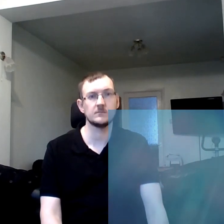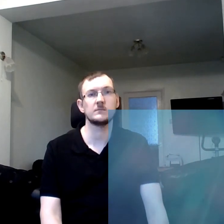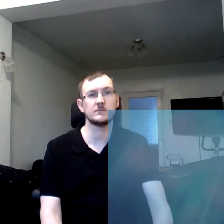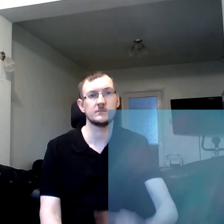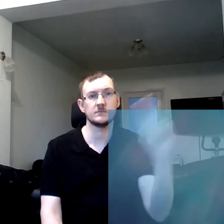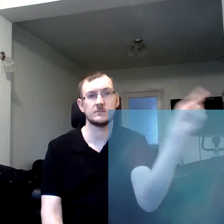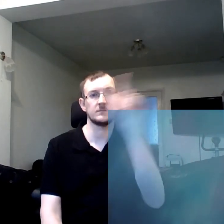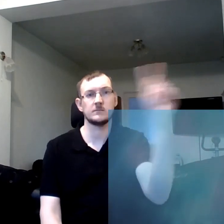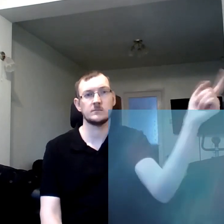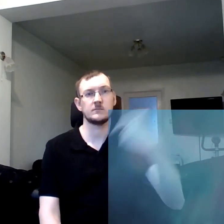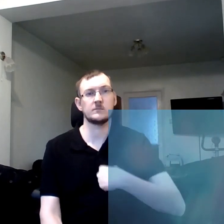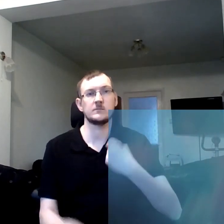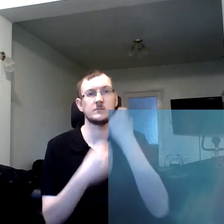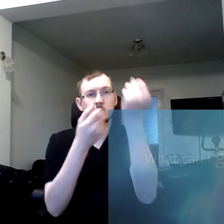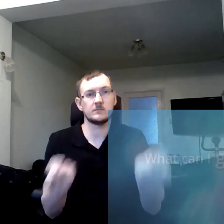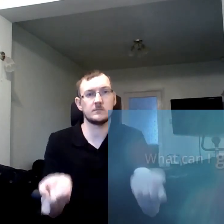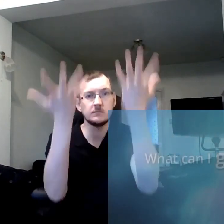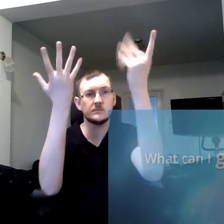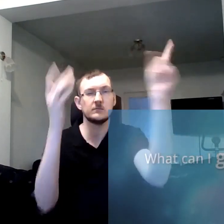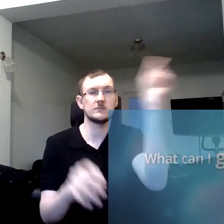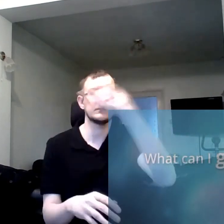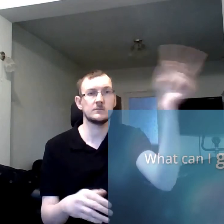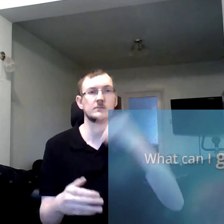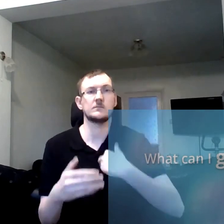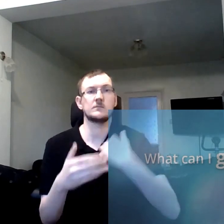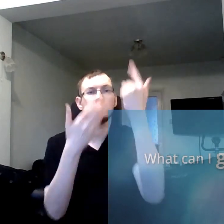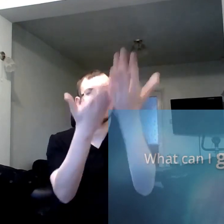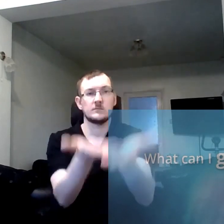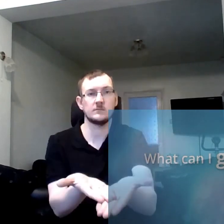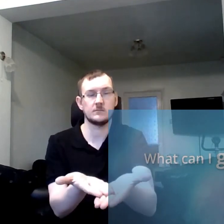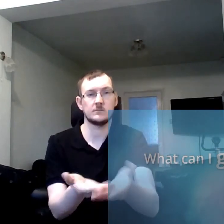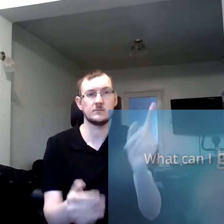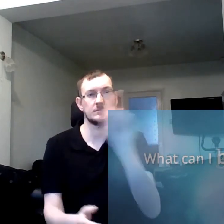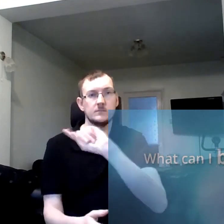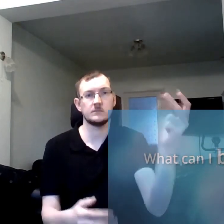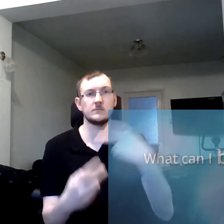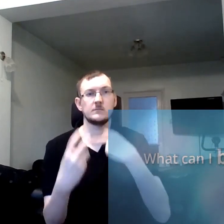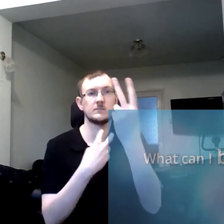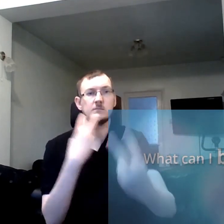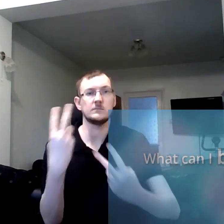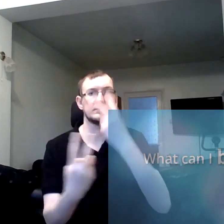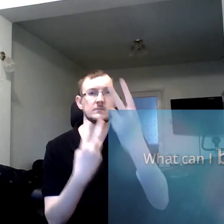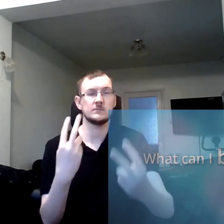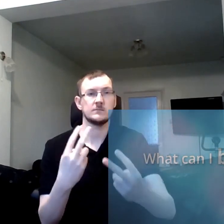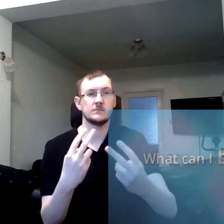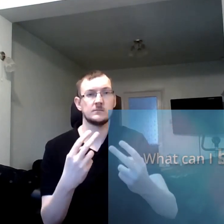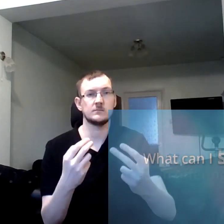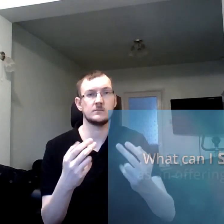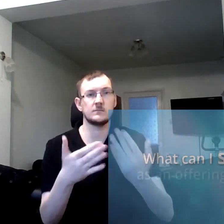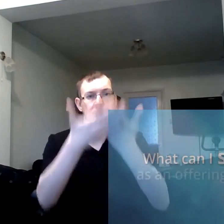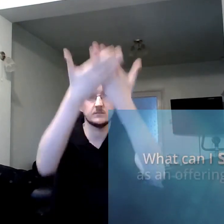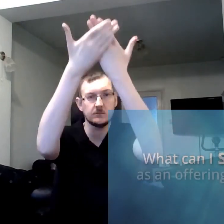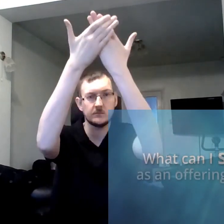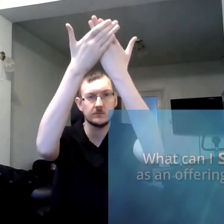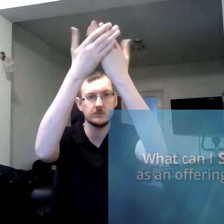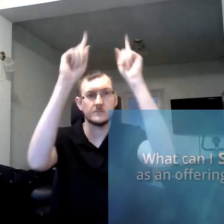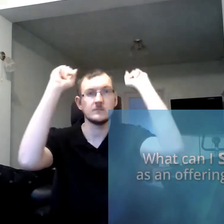what can i sing as an offering lord